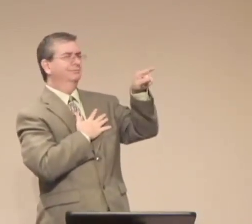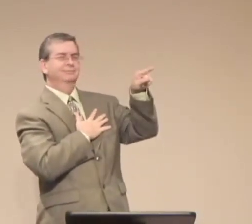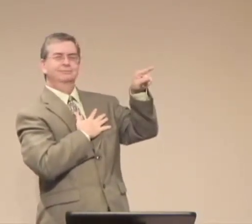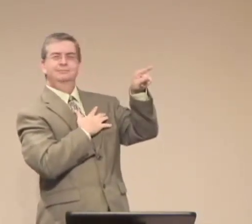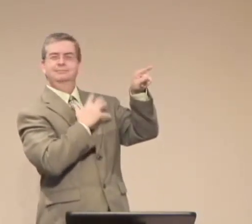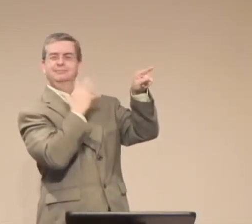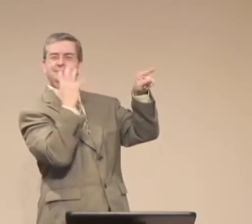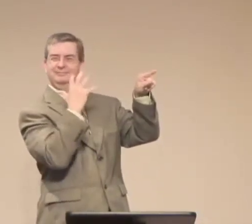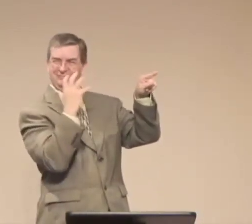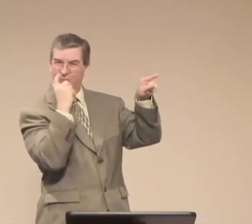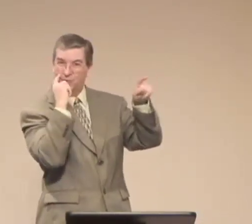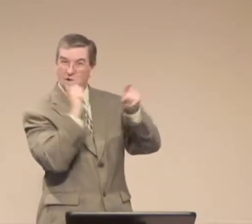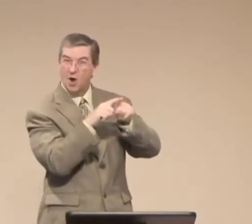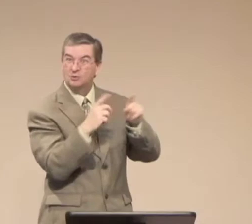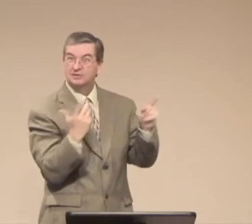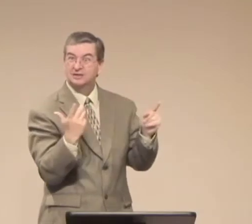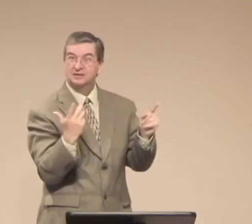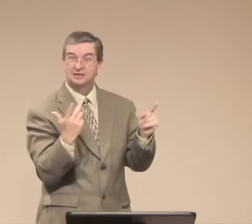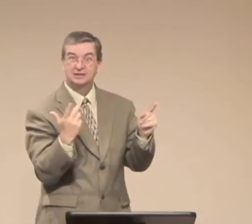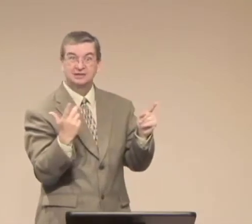she influenced me in my life.